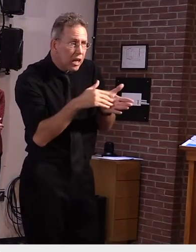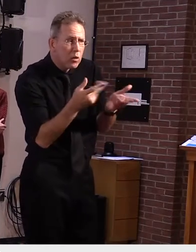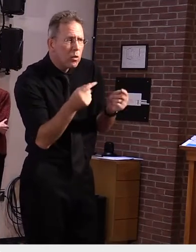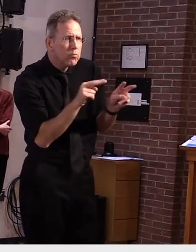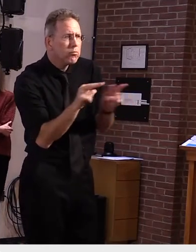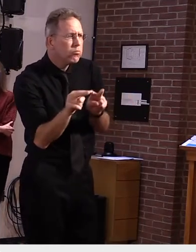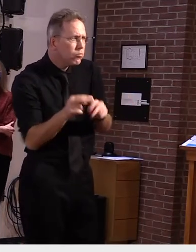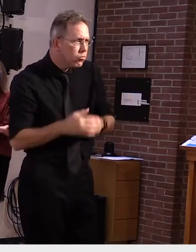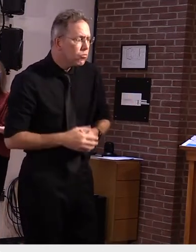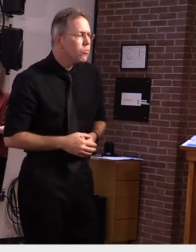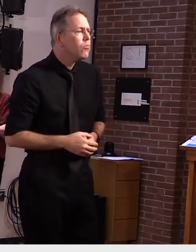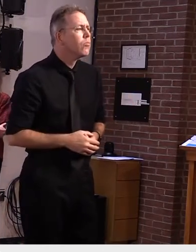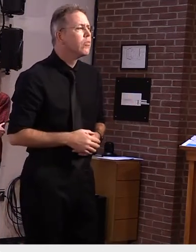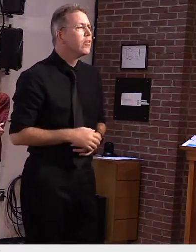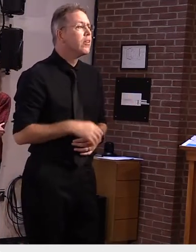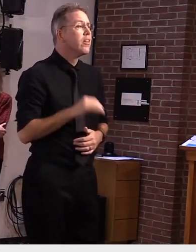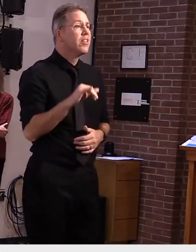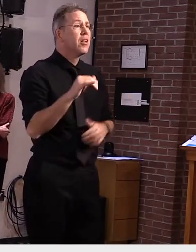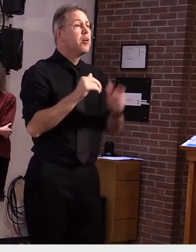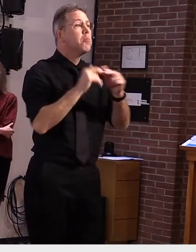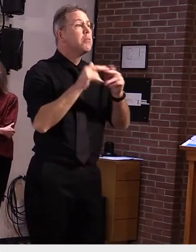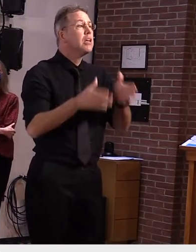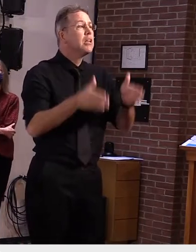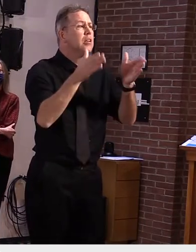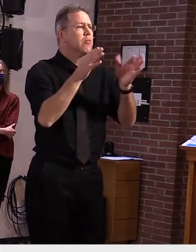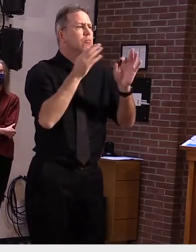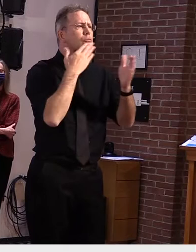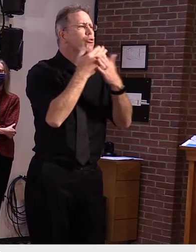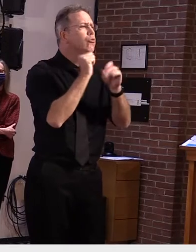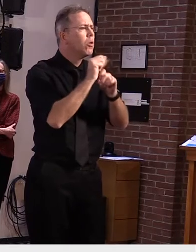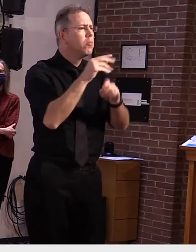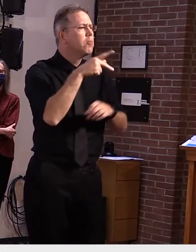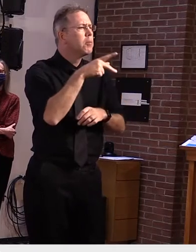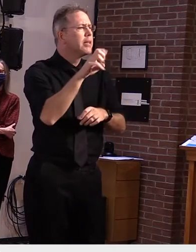adherence to ppe within the facility